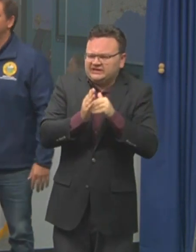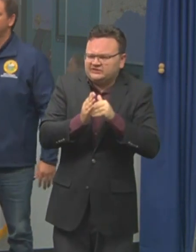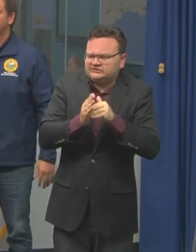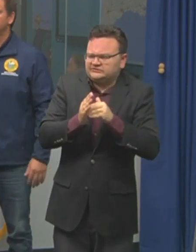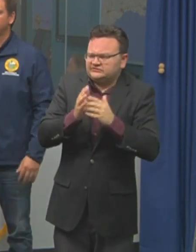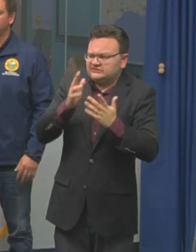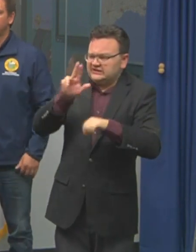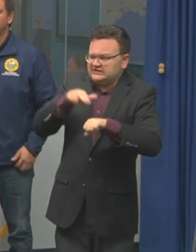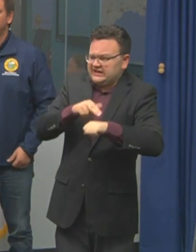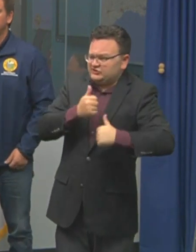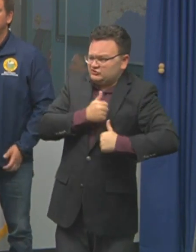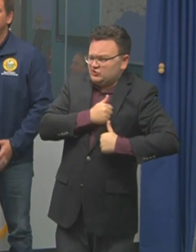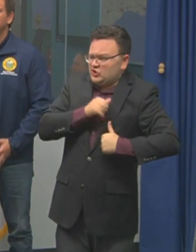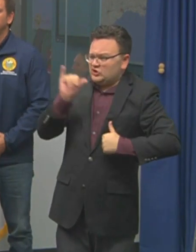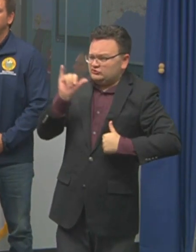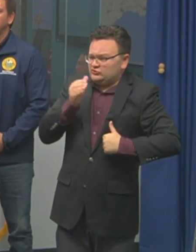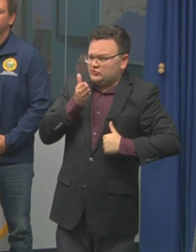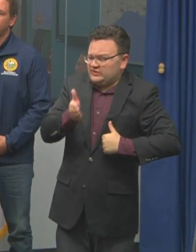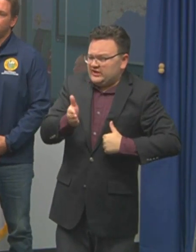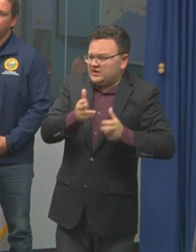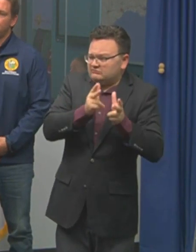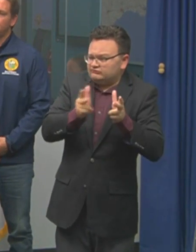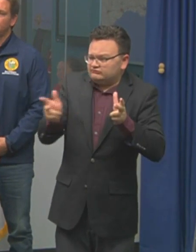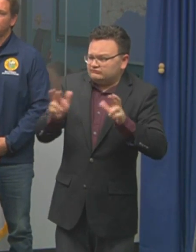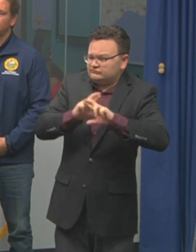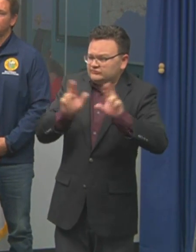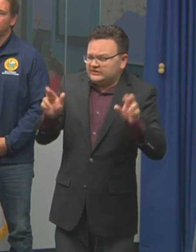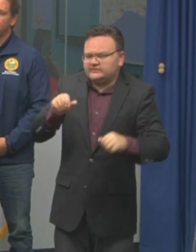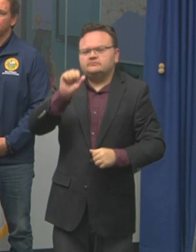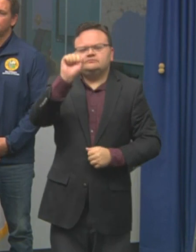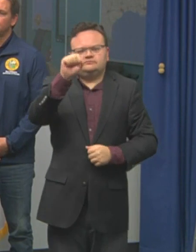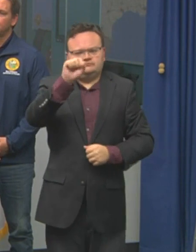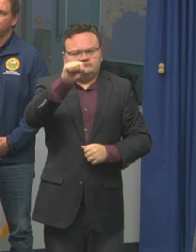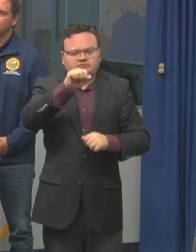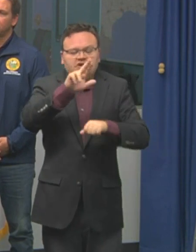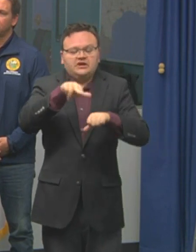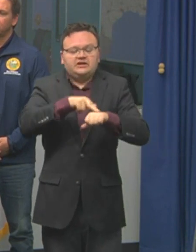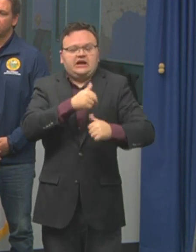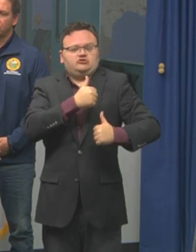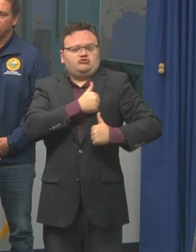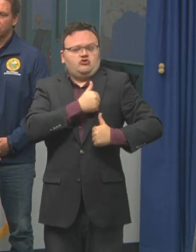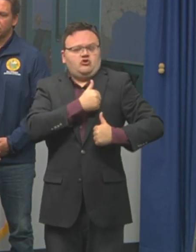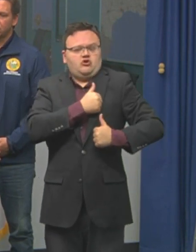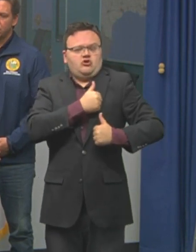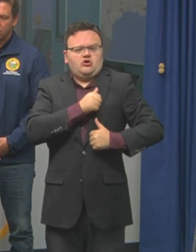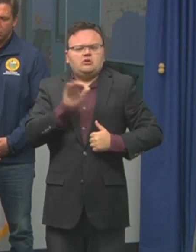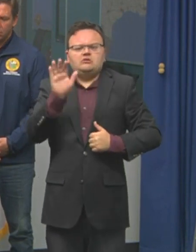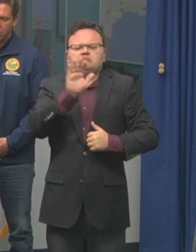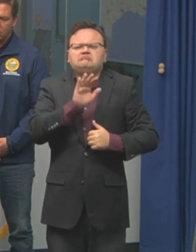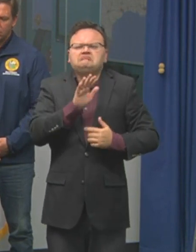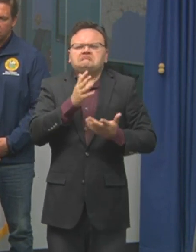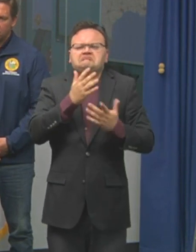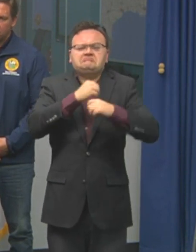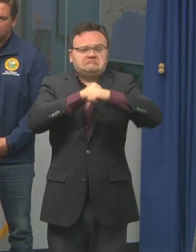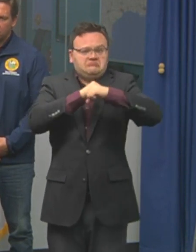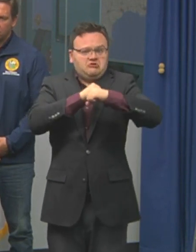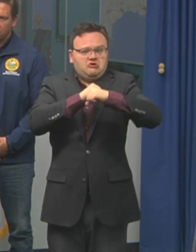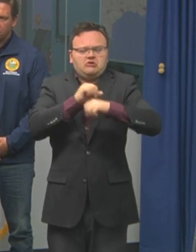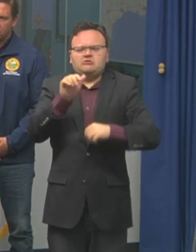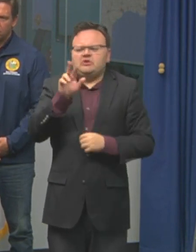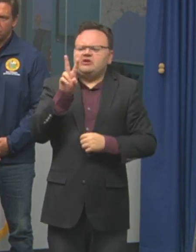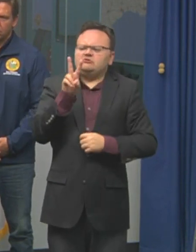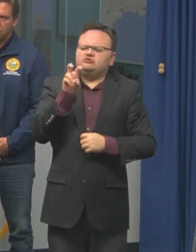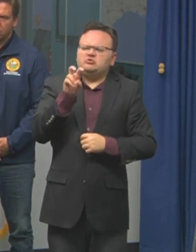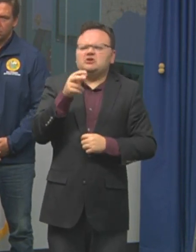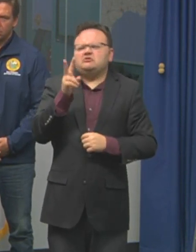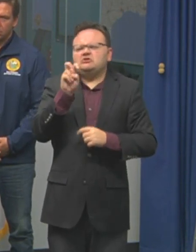Yes, sir. As a part of the governor's initial roll up, we did call up about 200 Florida National Guardsmen, maybe about 250. But